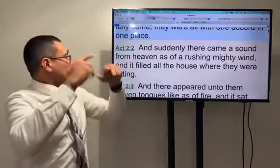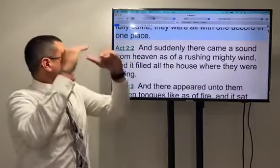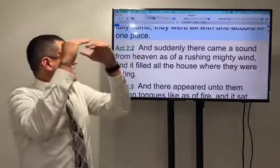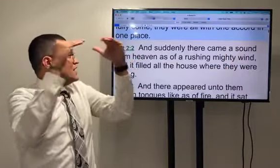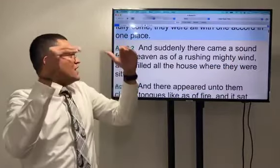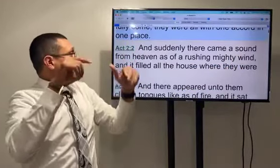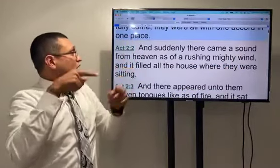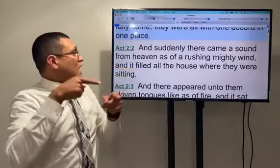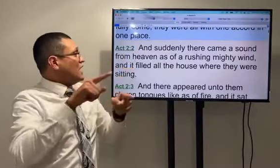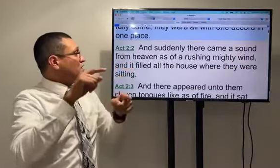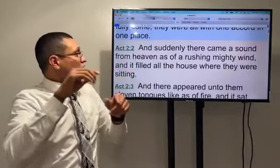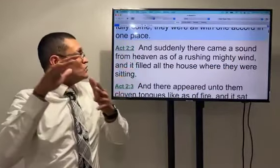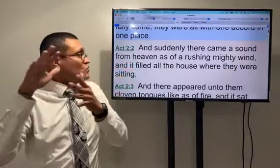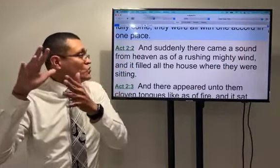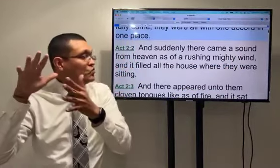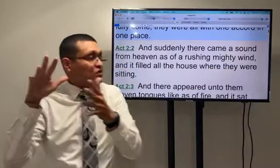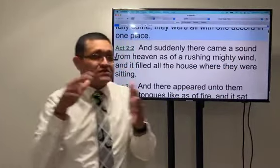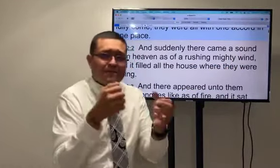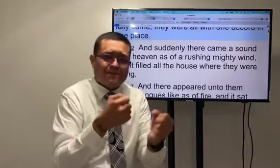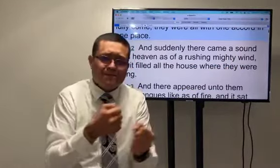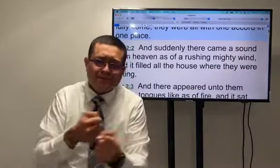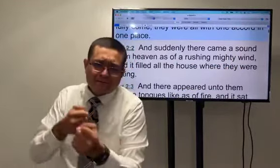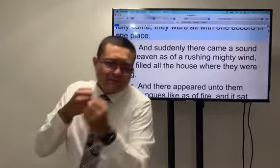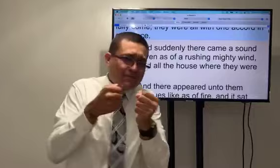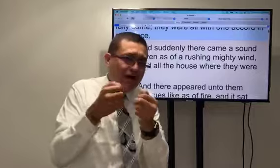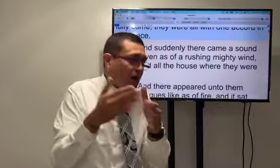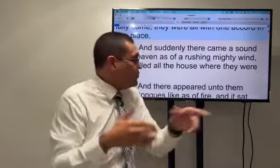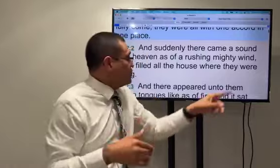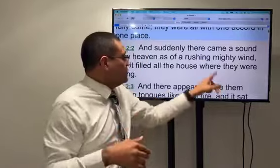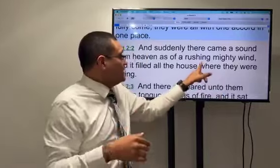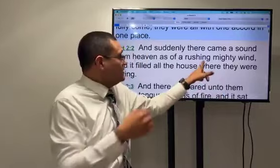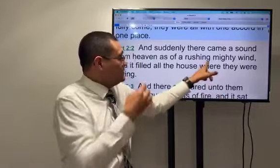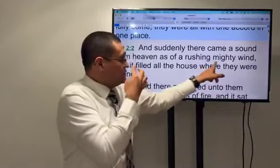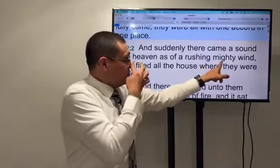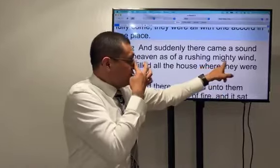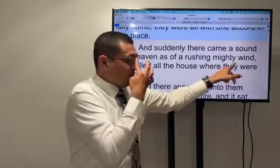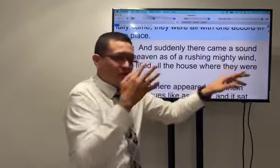from heaven as of a rushing mighty wind